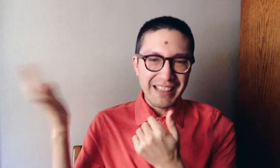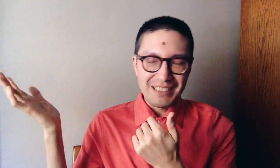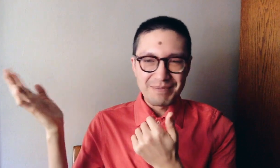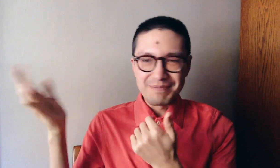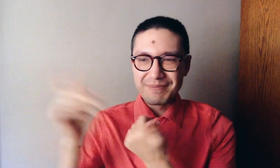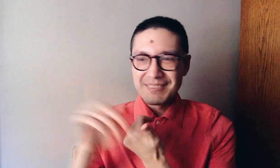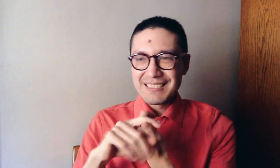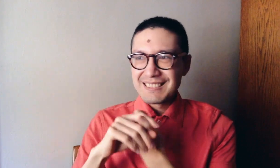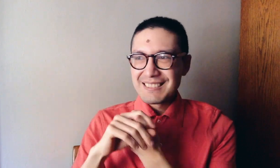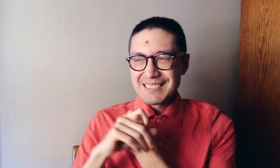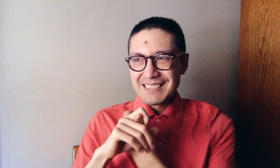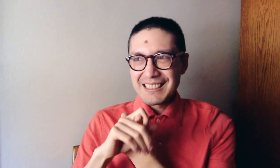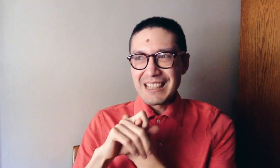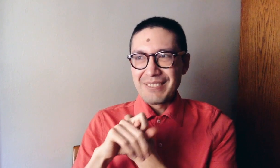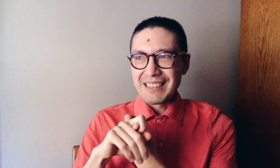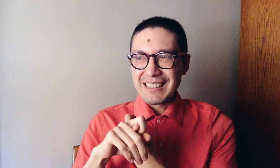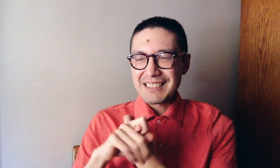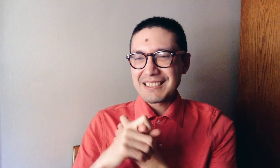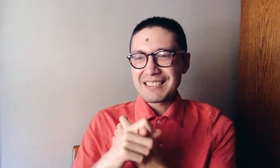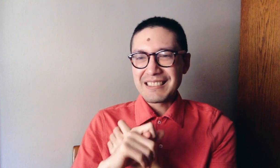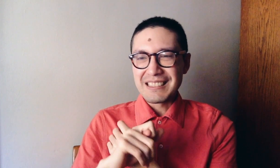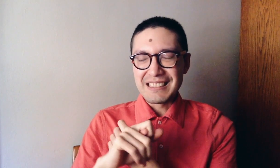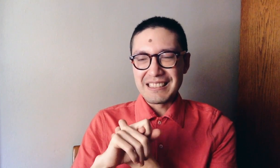random topic, uh, uh,